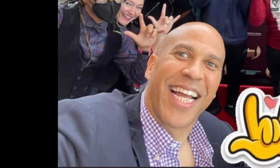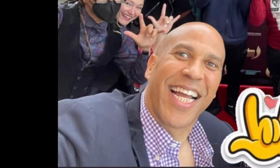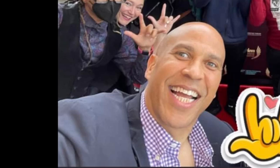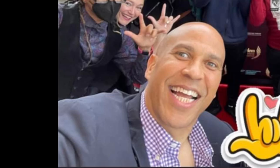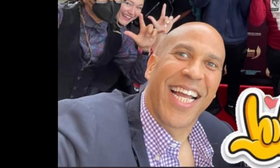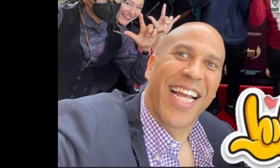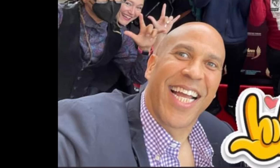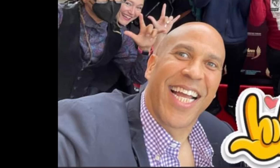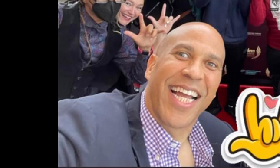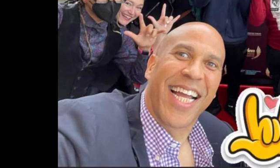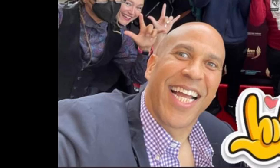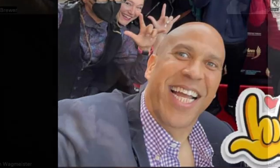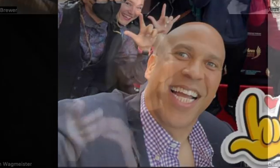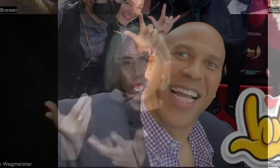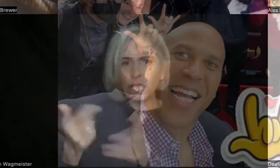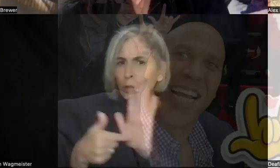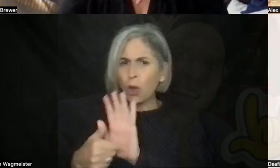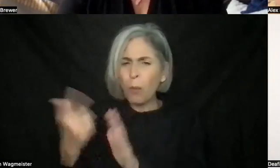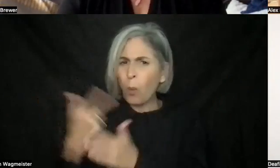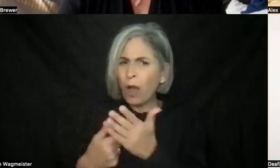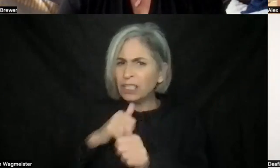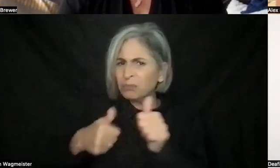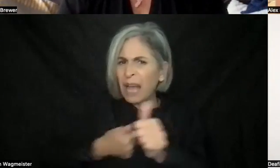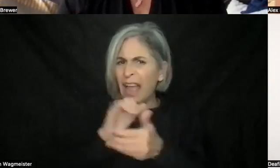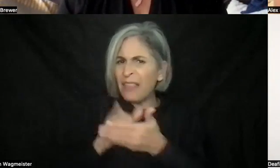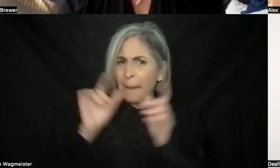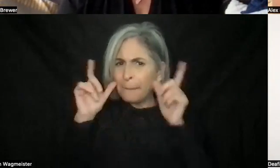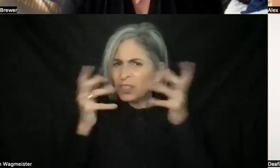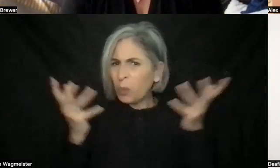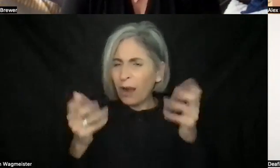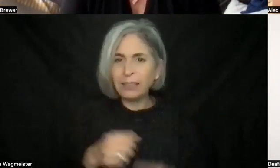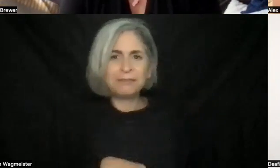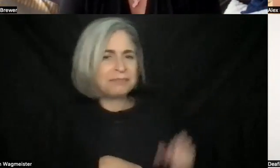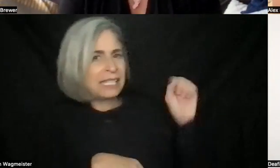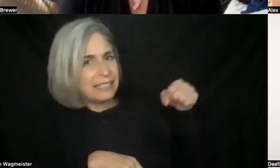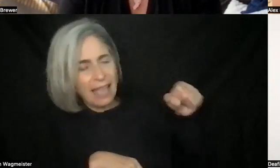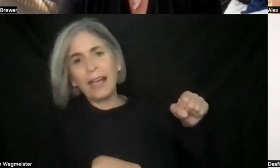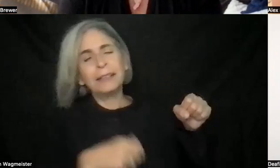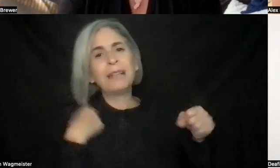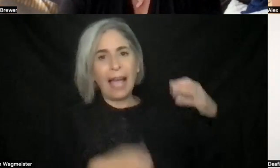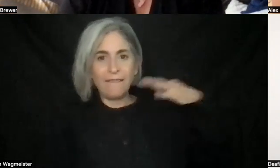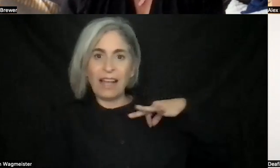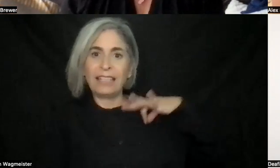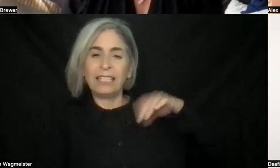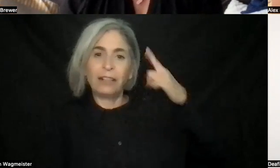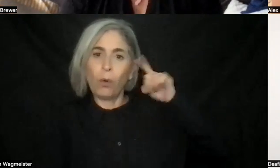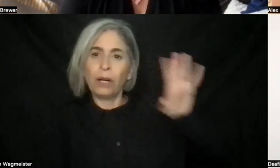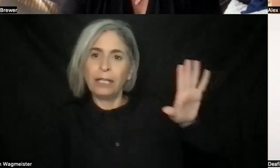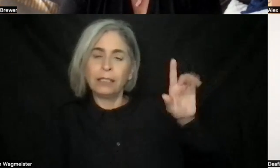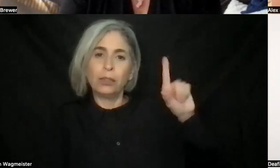Did you showcase it for him? Like, what was the story behind that picture? Yeah, I volunteered for his 2020 presidential